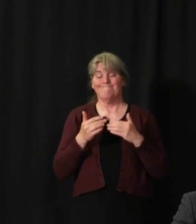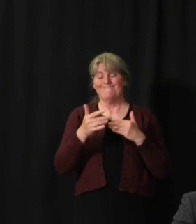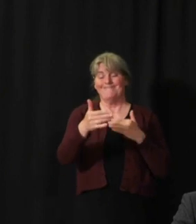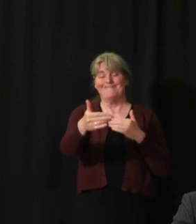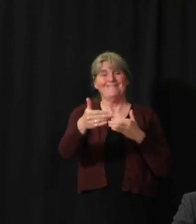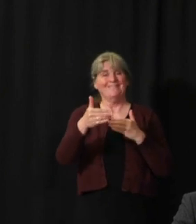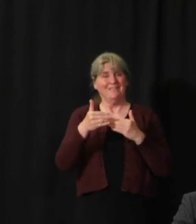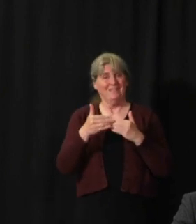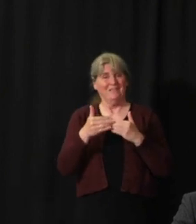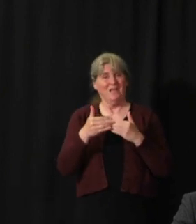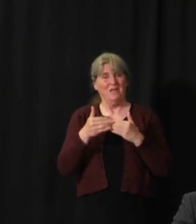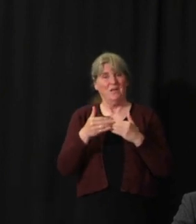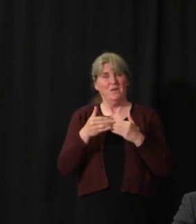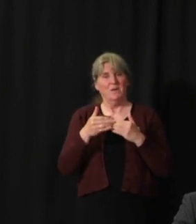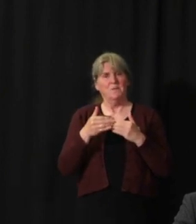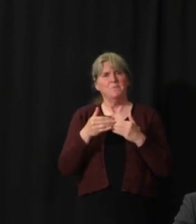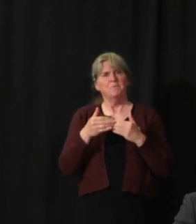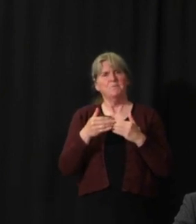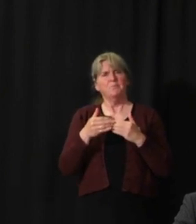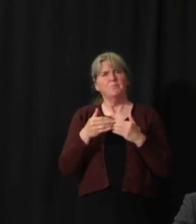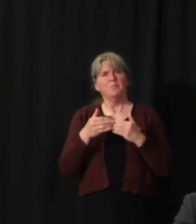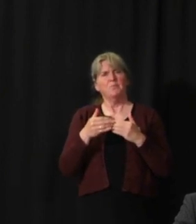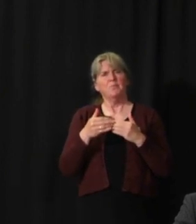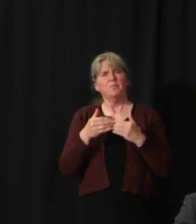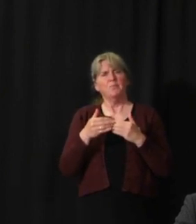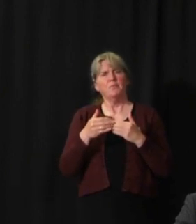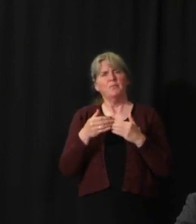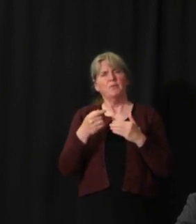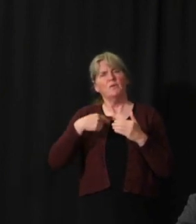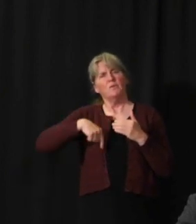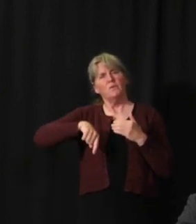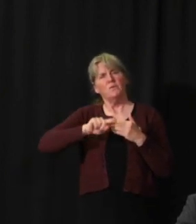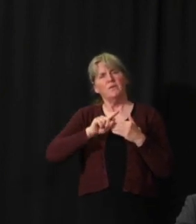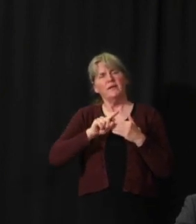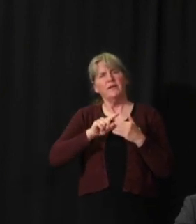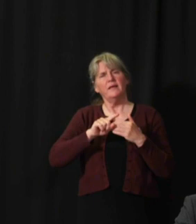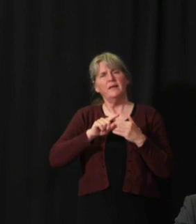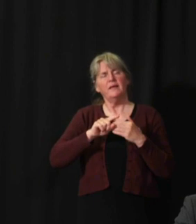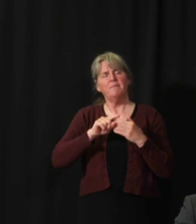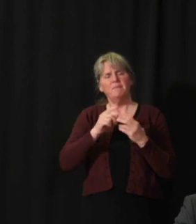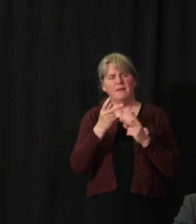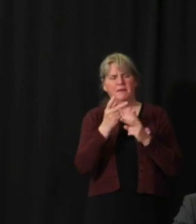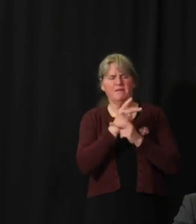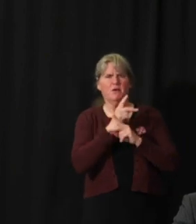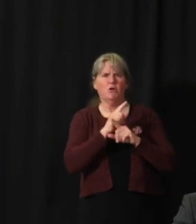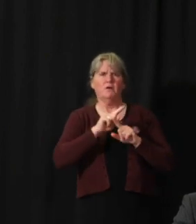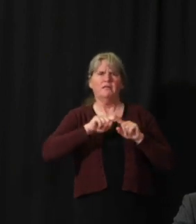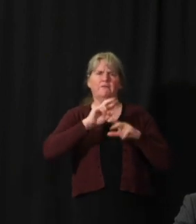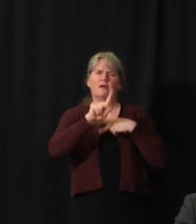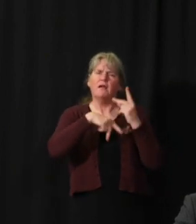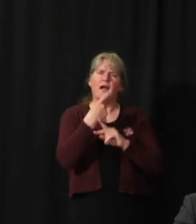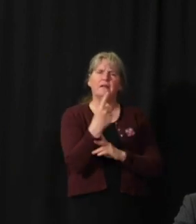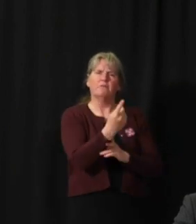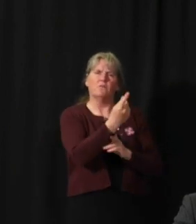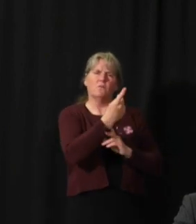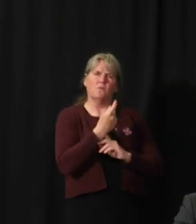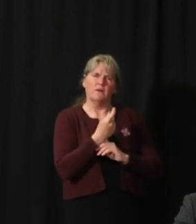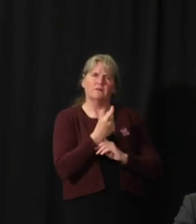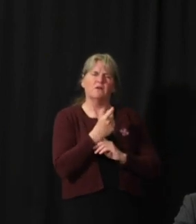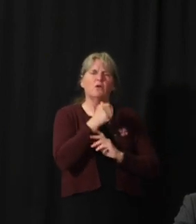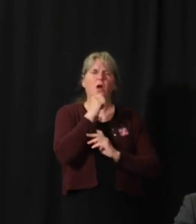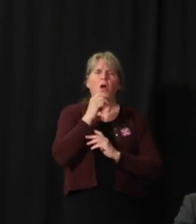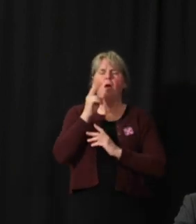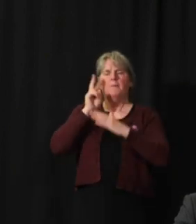really looking at, again, different questions, basically, rather than projections